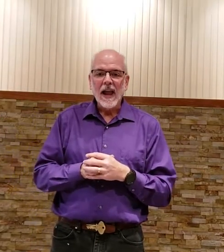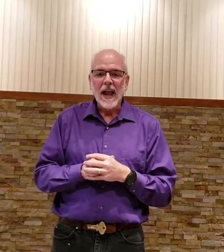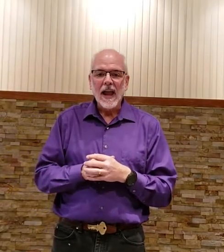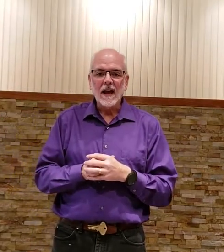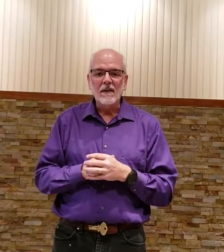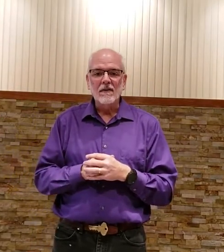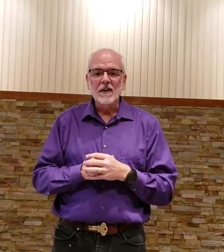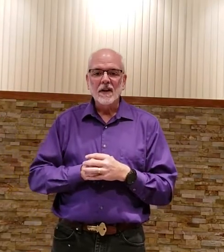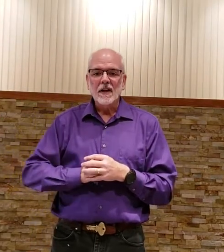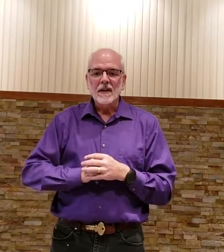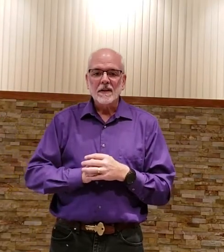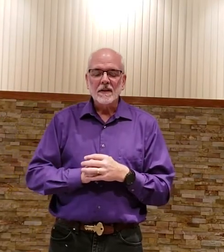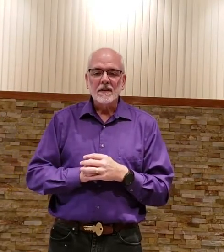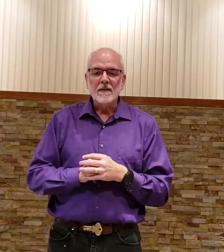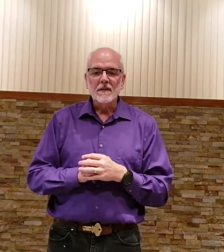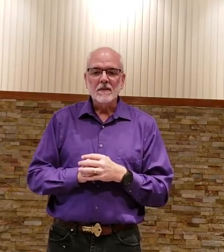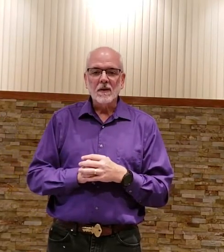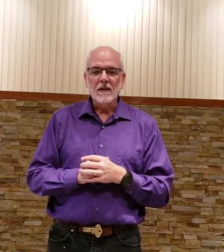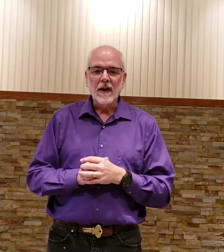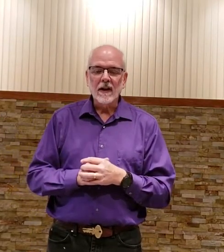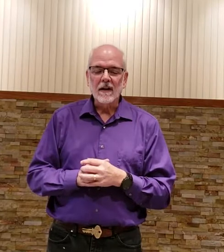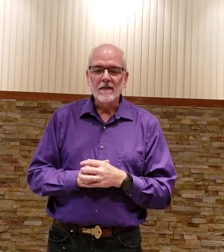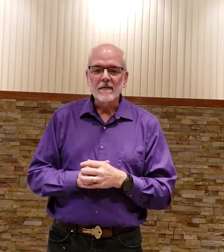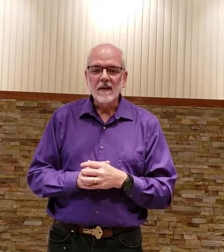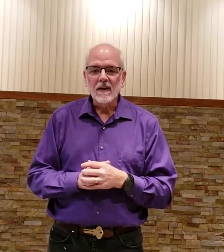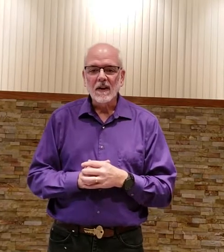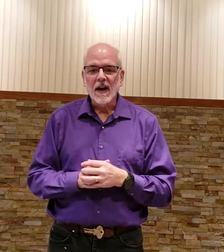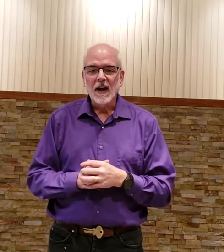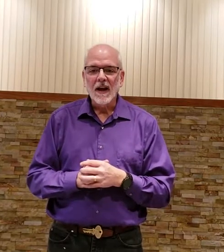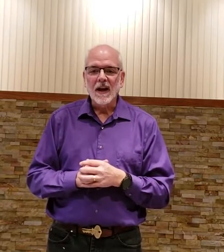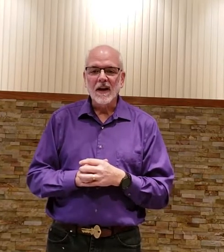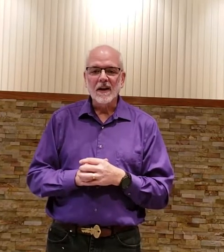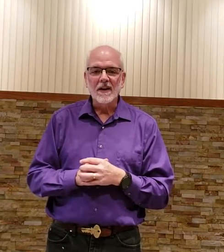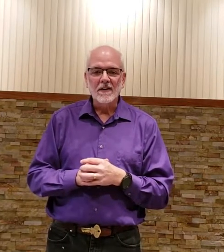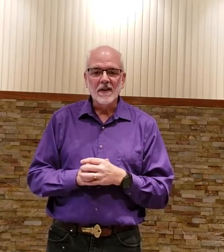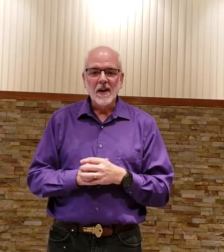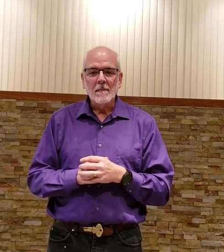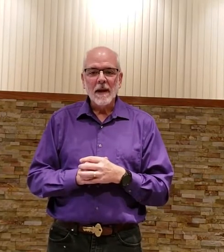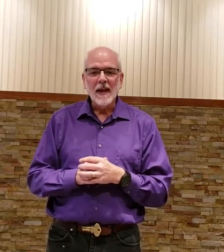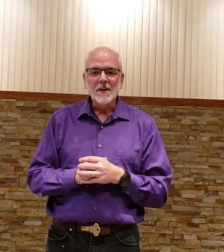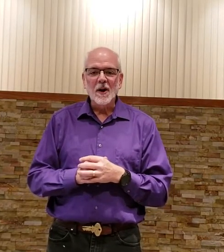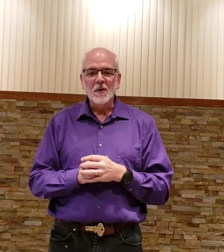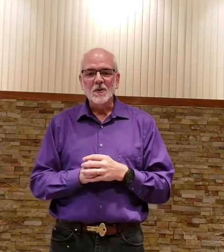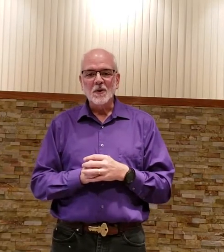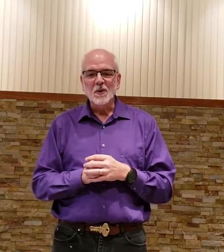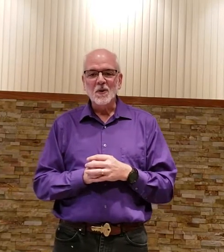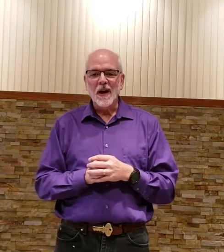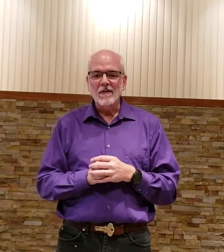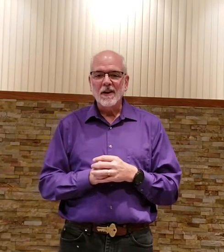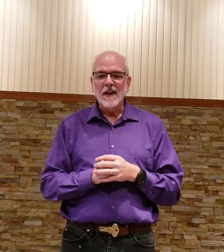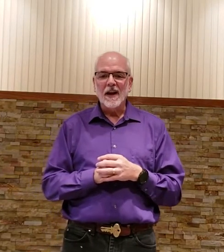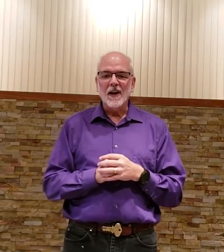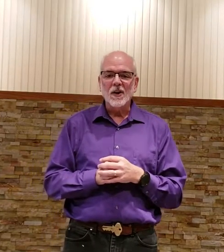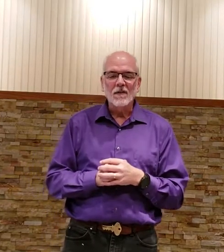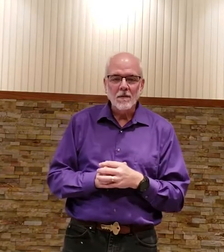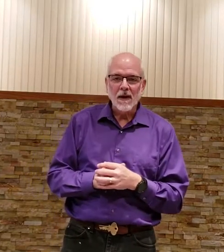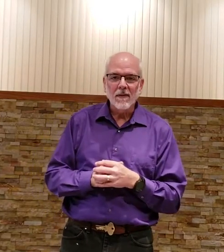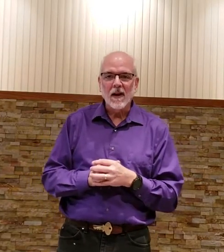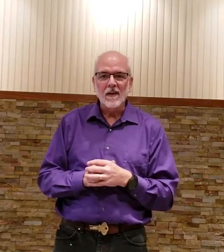have what have i done i have made known to you everything i heard from my father